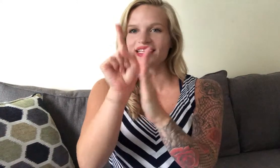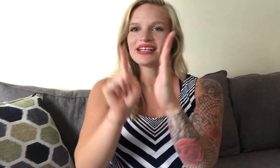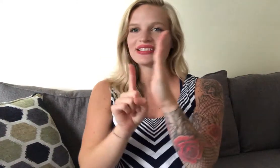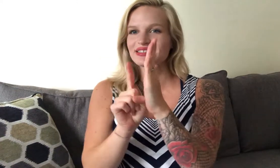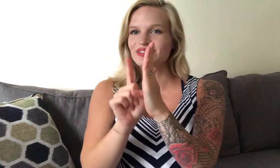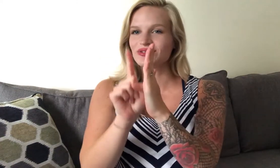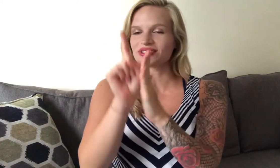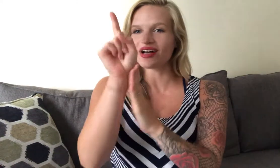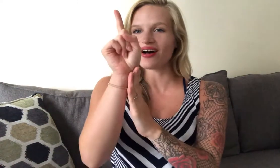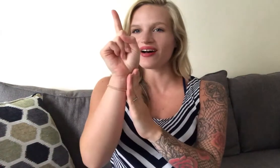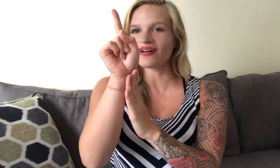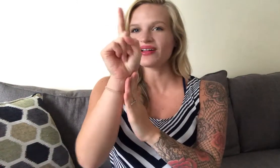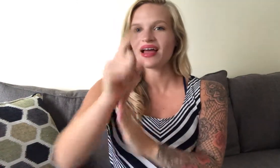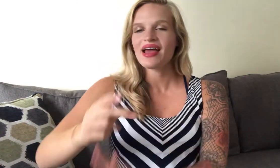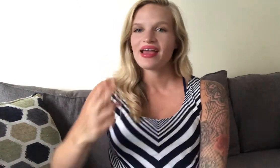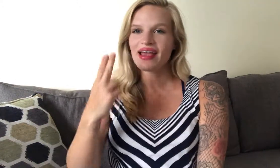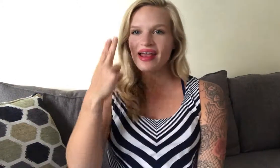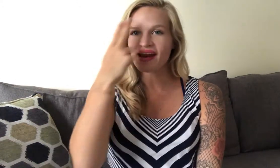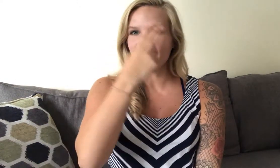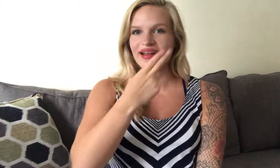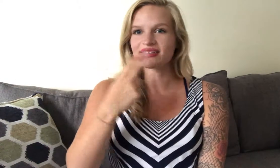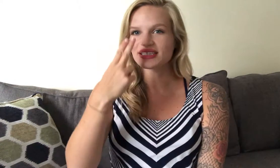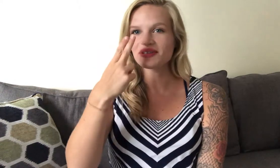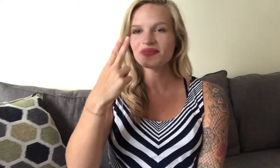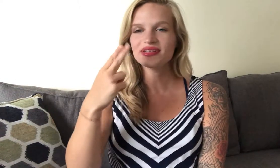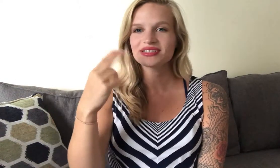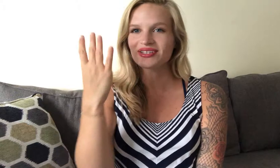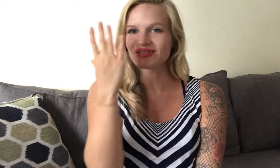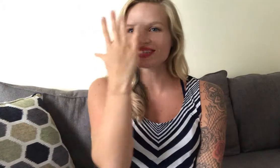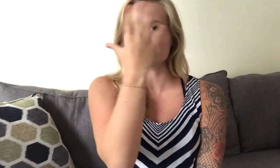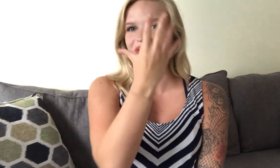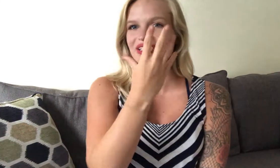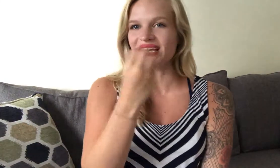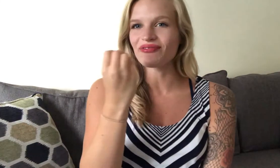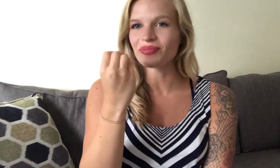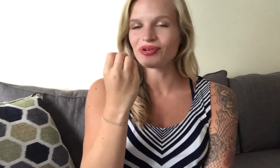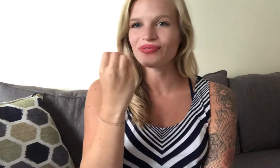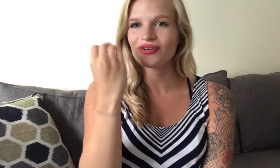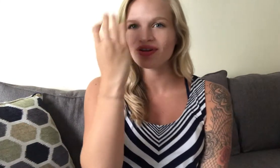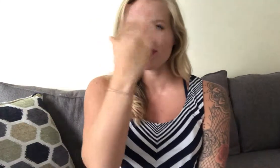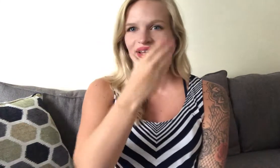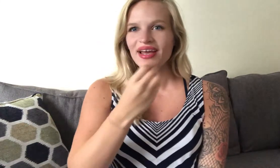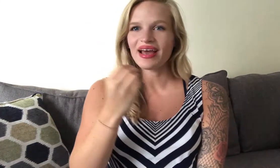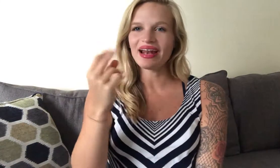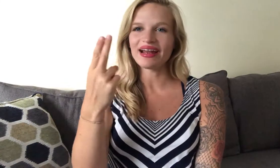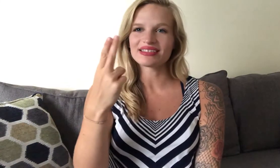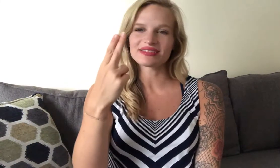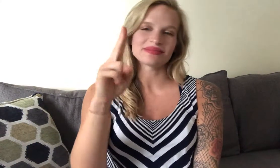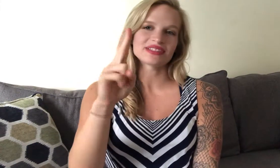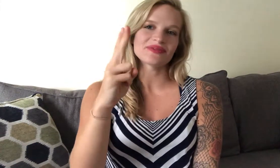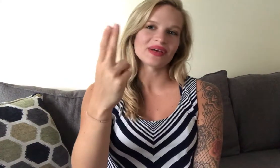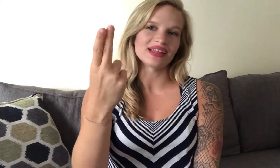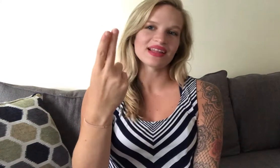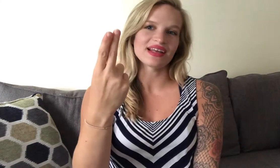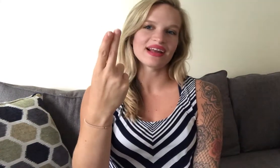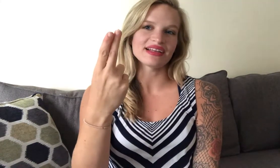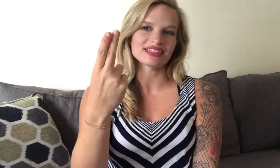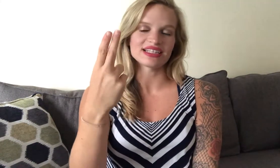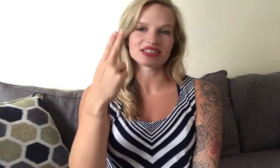he's so tall and handsome so this is the sign for beautiful and handsome's with an h hand